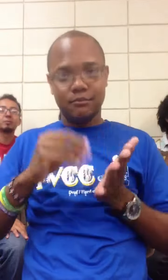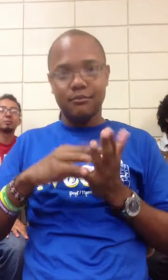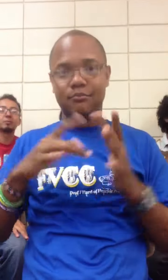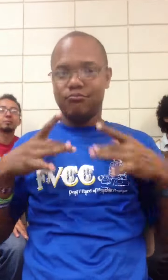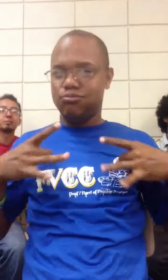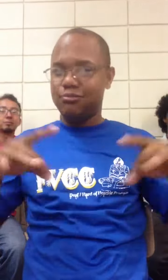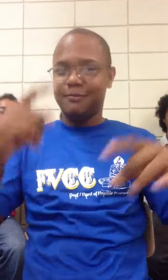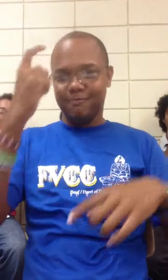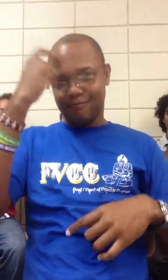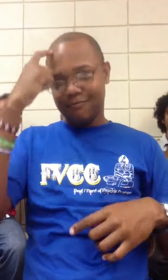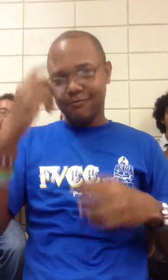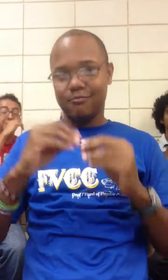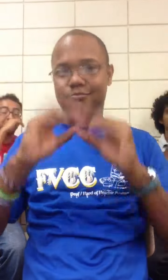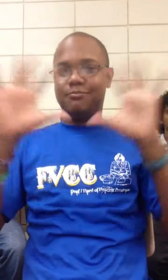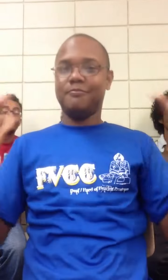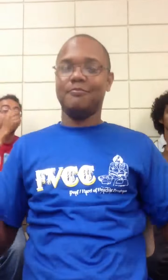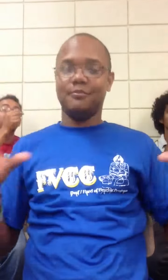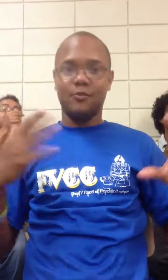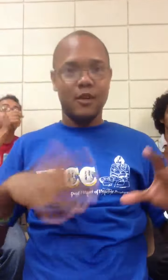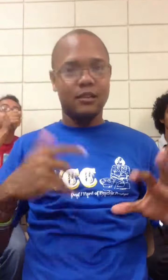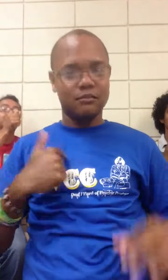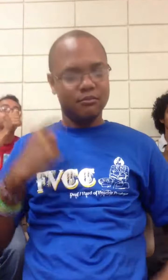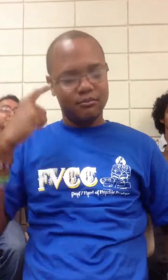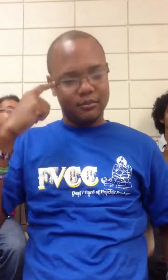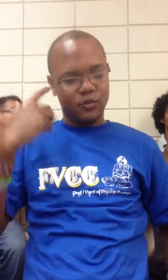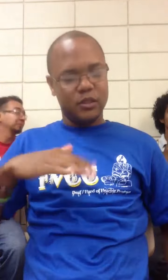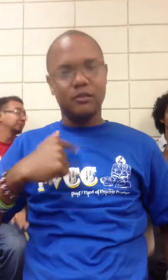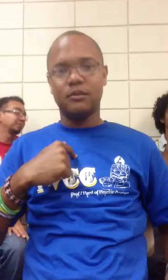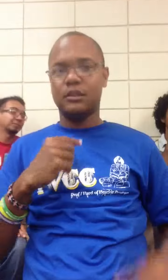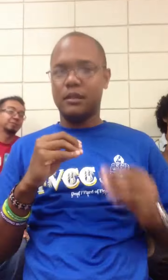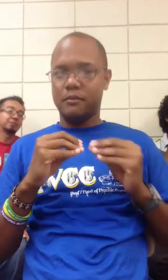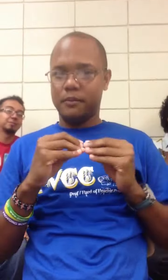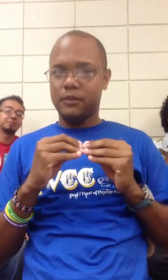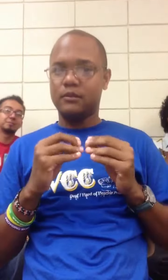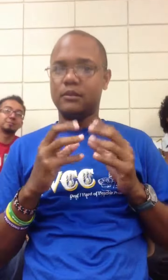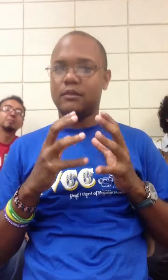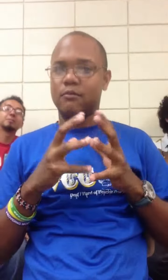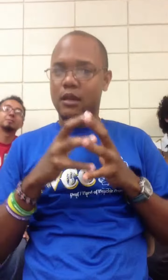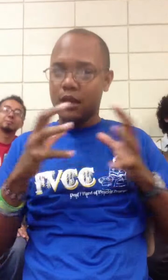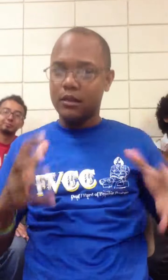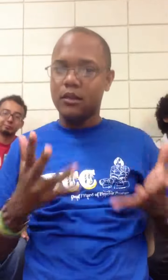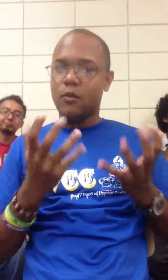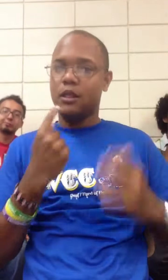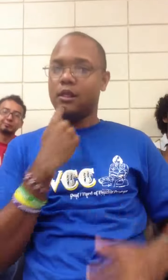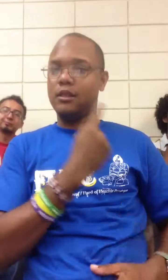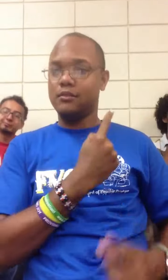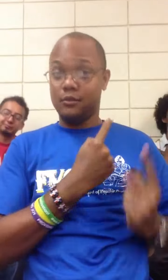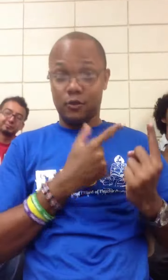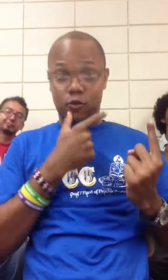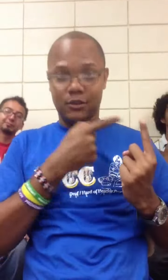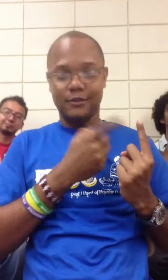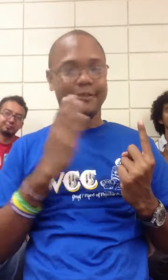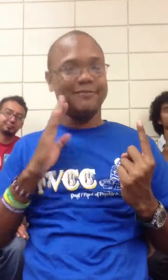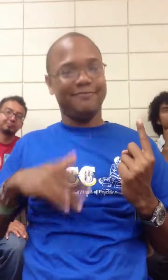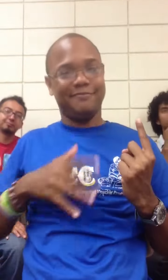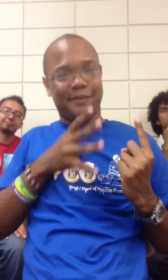red elf and you're not going to like it van a tener una F que es un muy cero en estos países una F si el